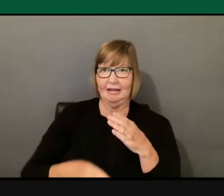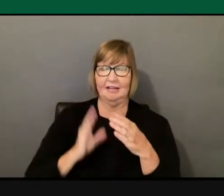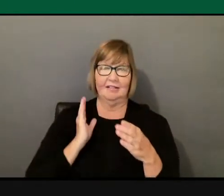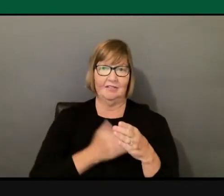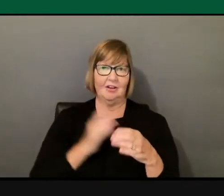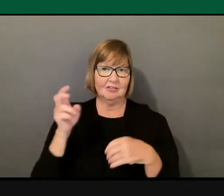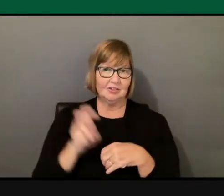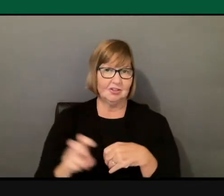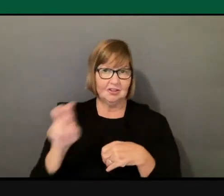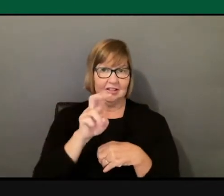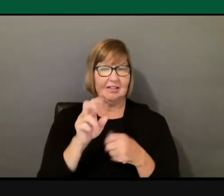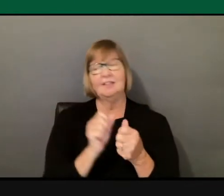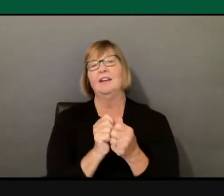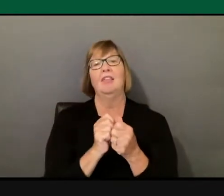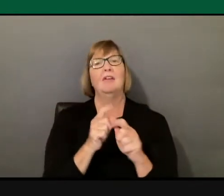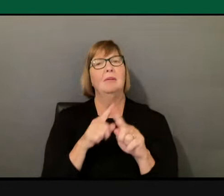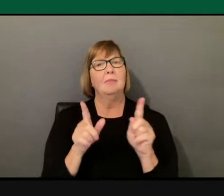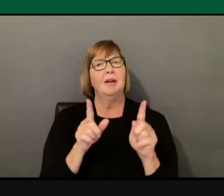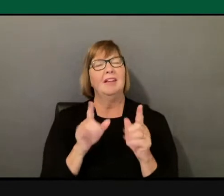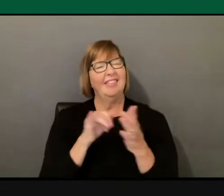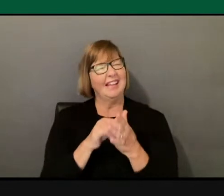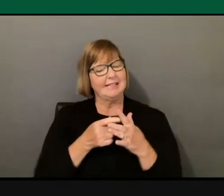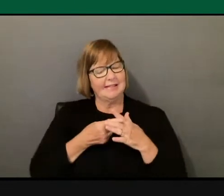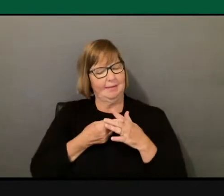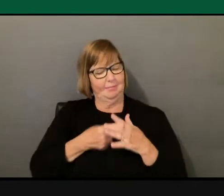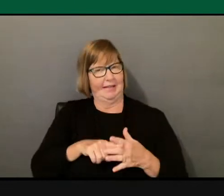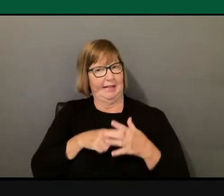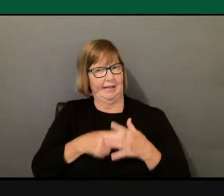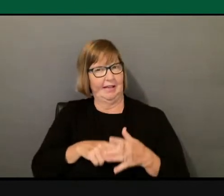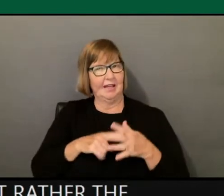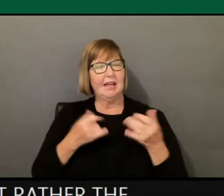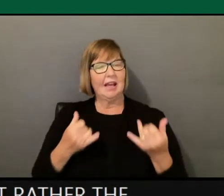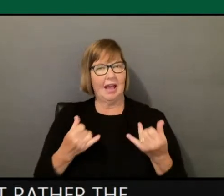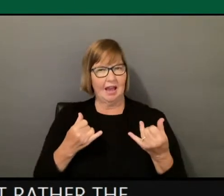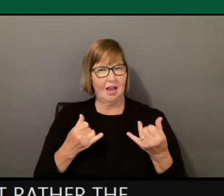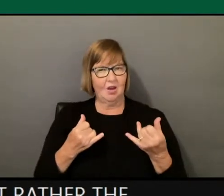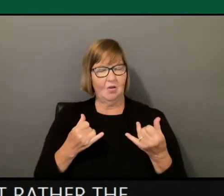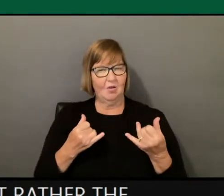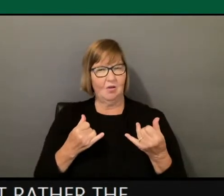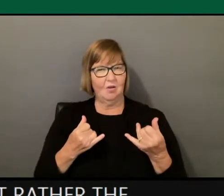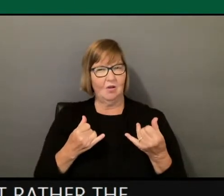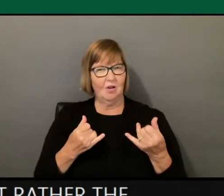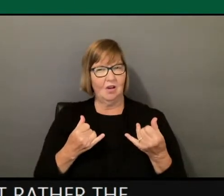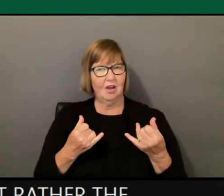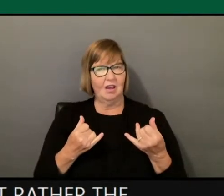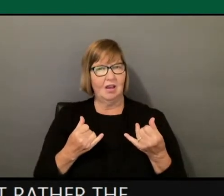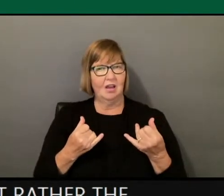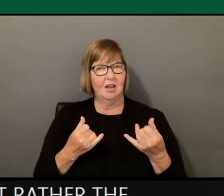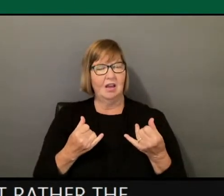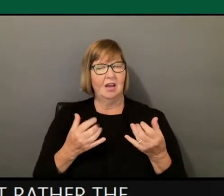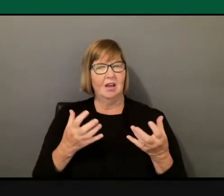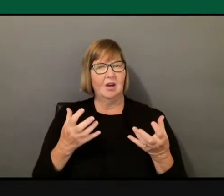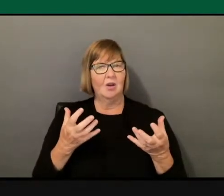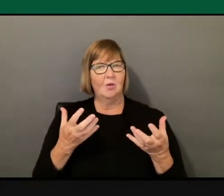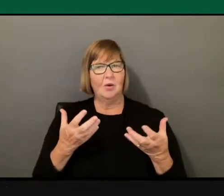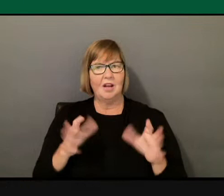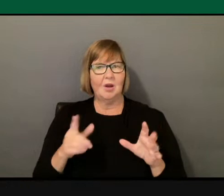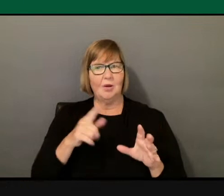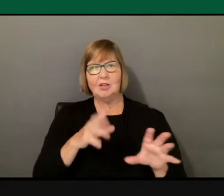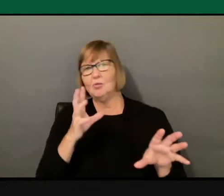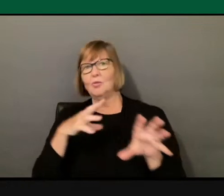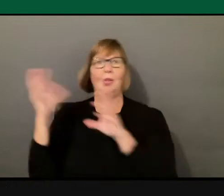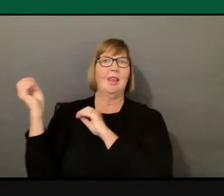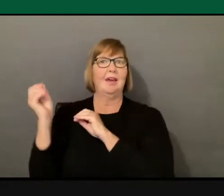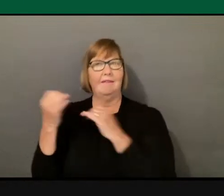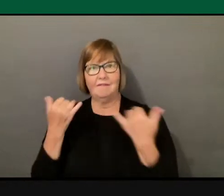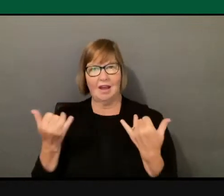rather the beginning. We'd like you to not just leave this space, but linger in this moment.